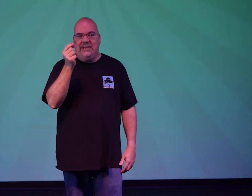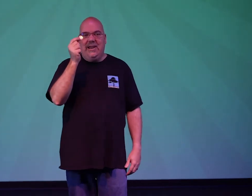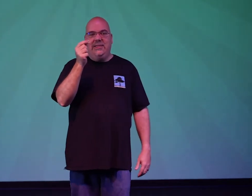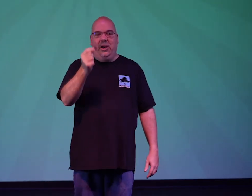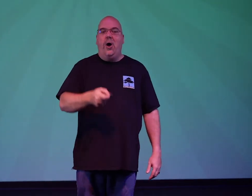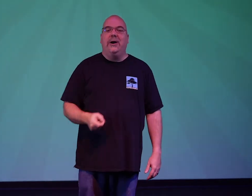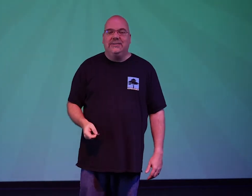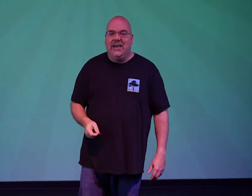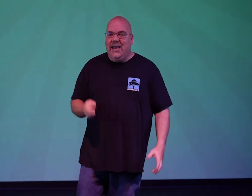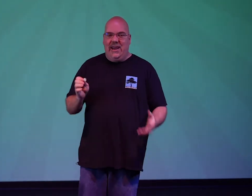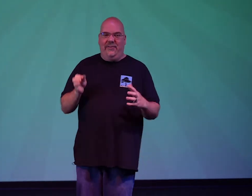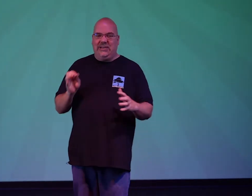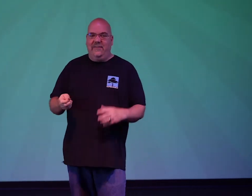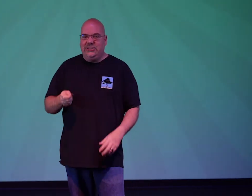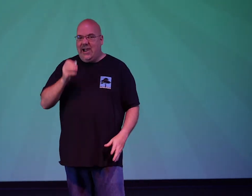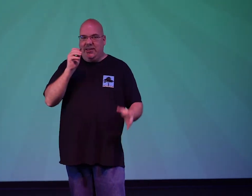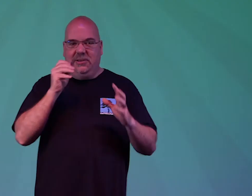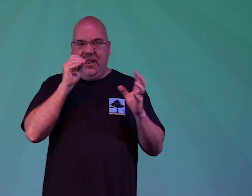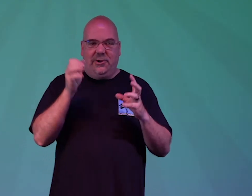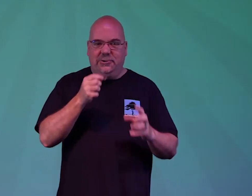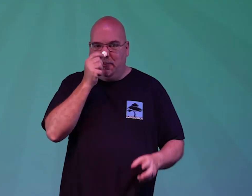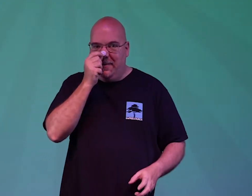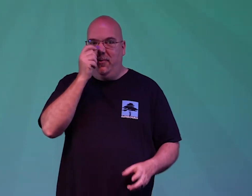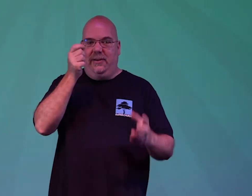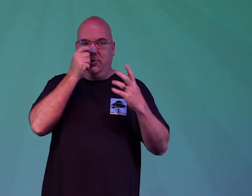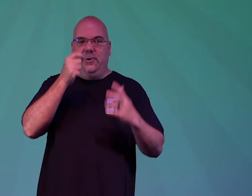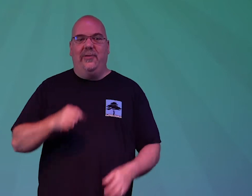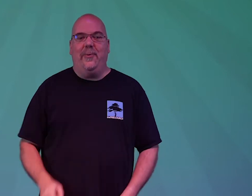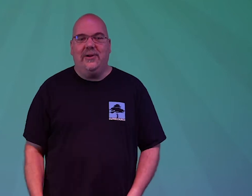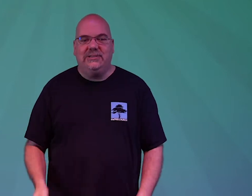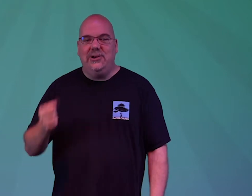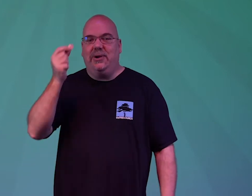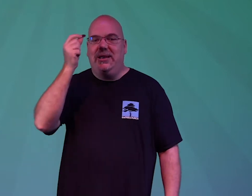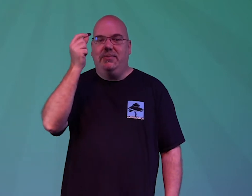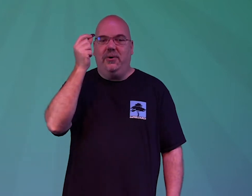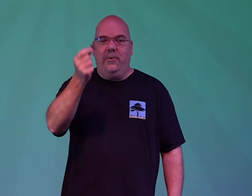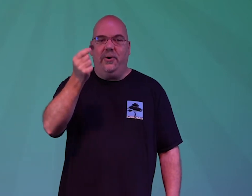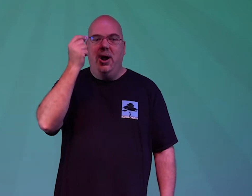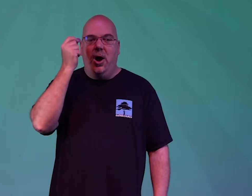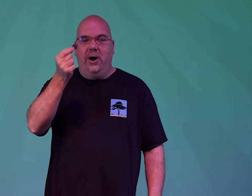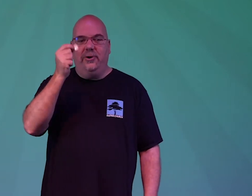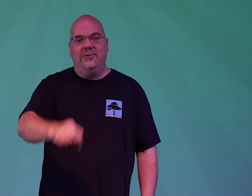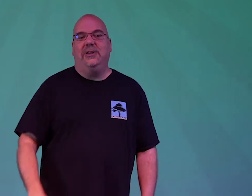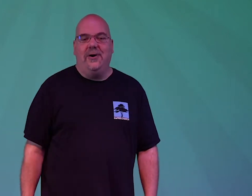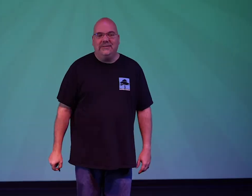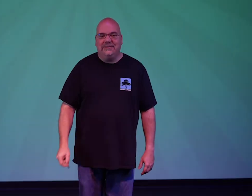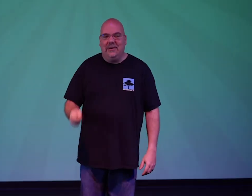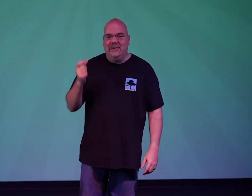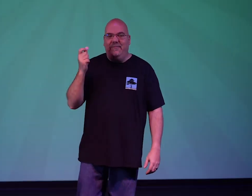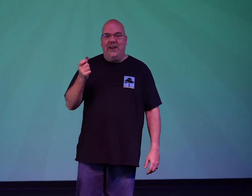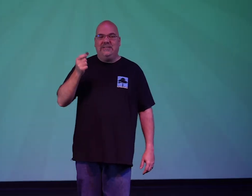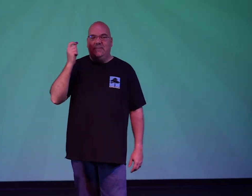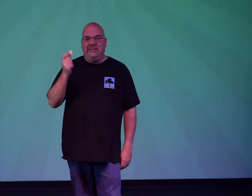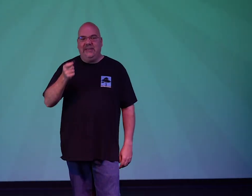can stay in the longest and if it's kind of a tie then take those two people and do another round and see who can keep the quarter on their nose along this